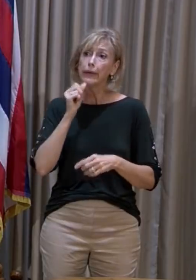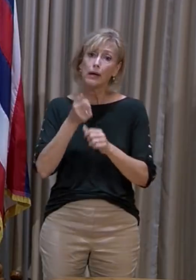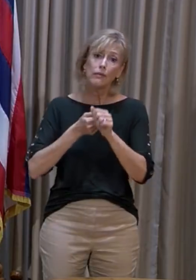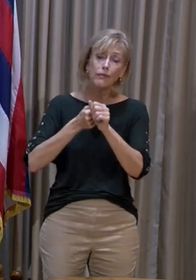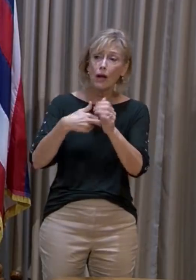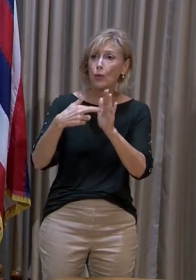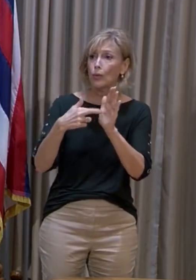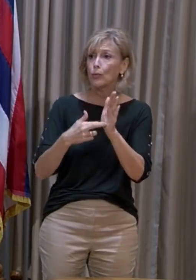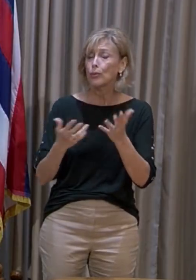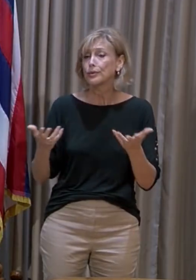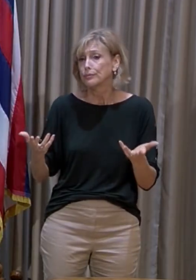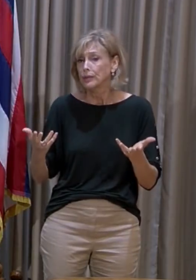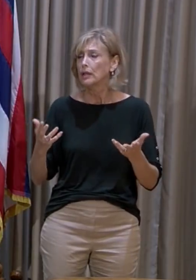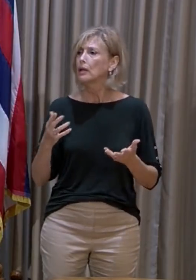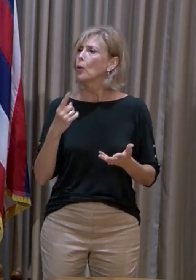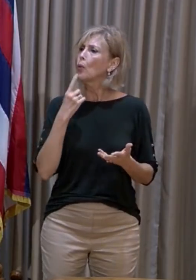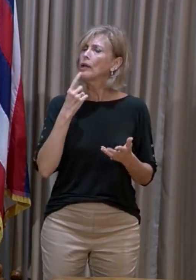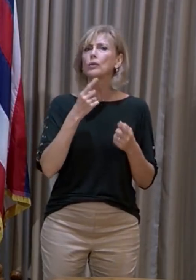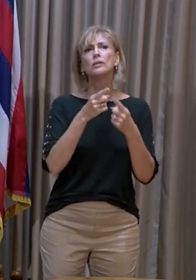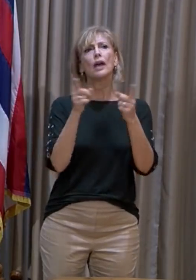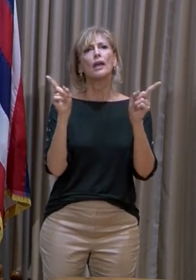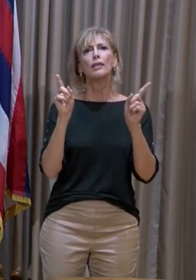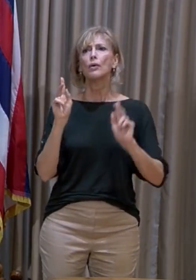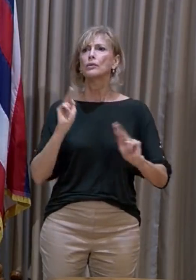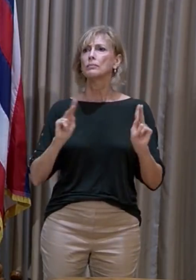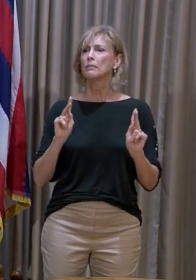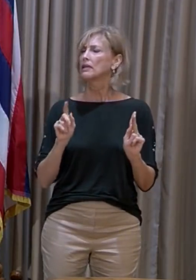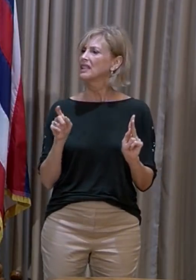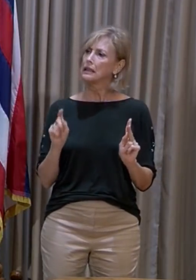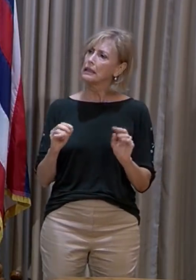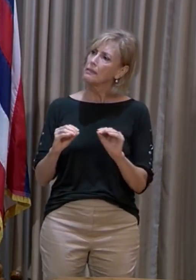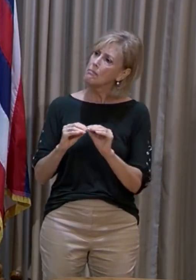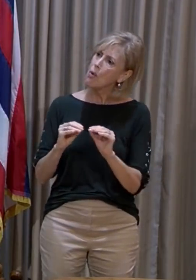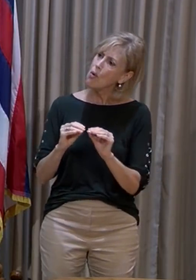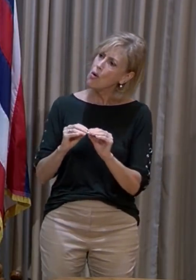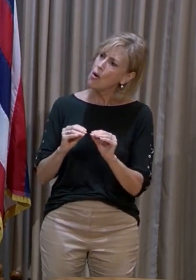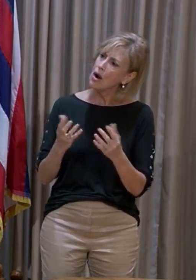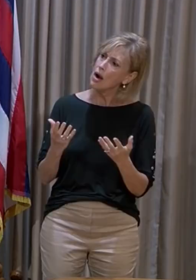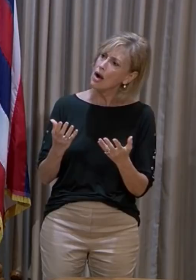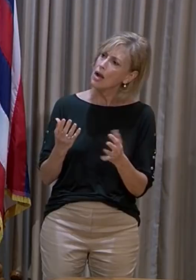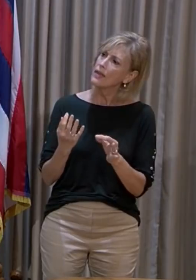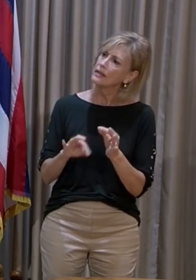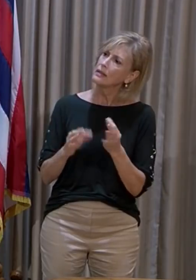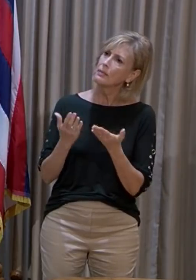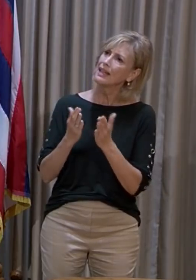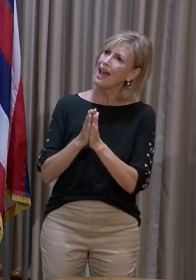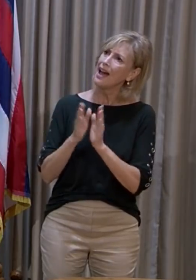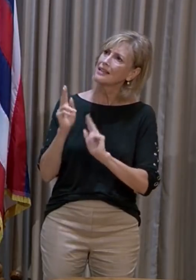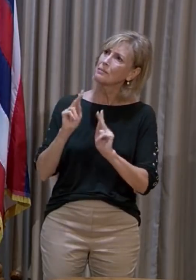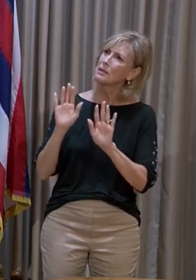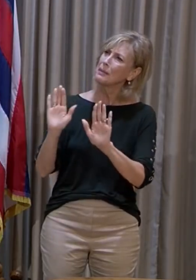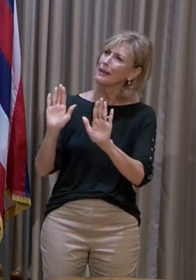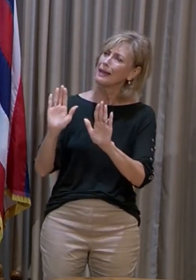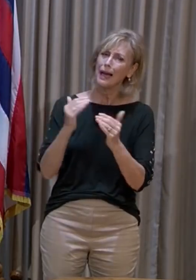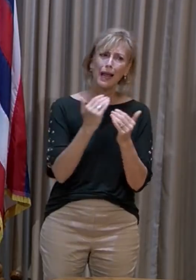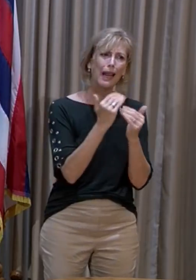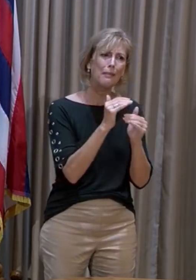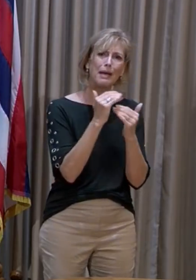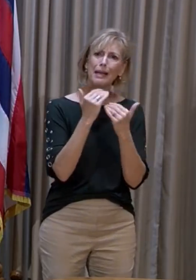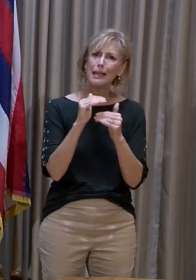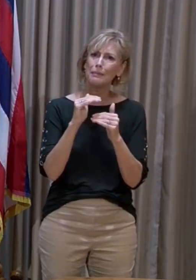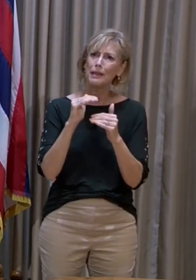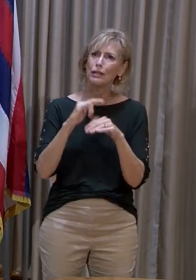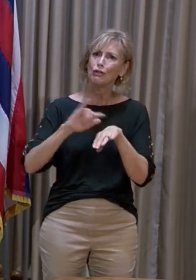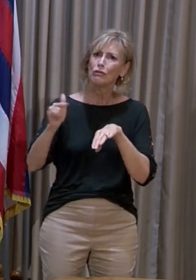What can you say to those who say there needs to be more done than simply asking people to limit travel to essential